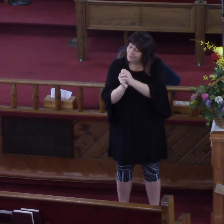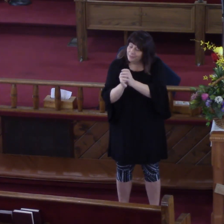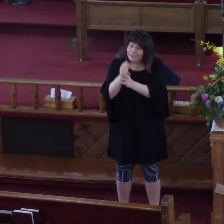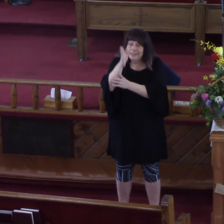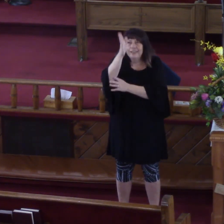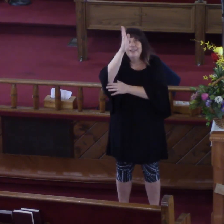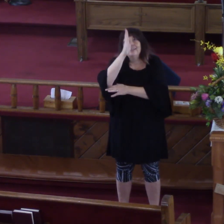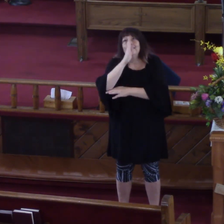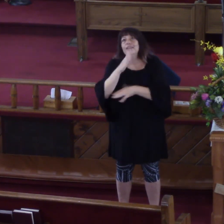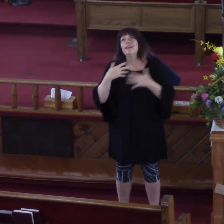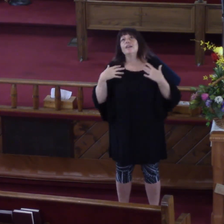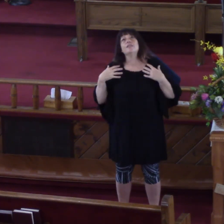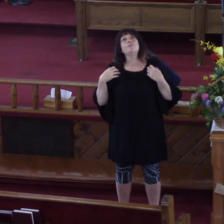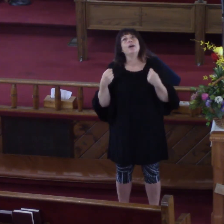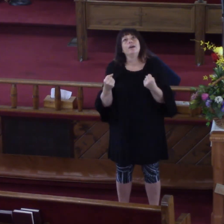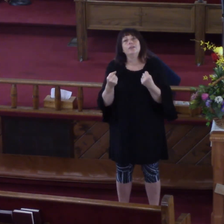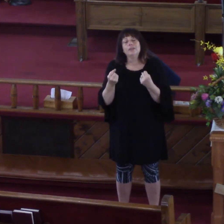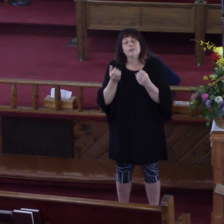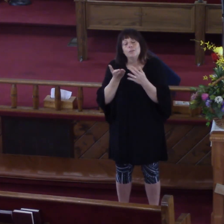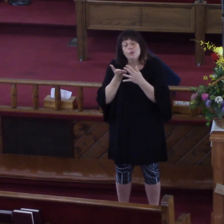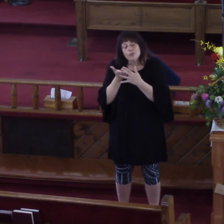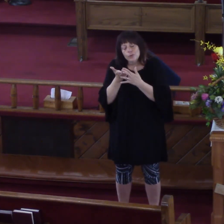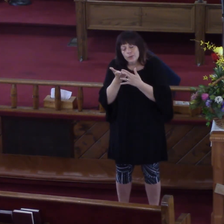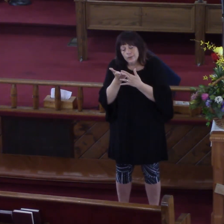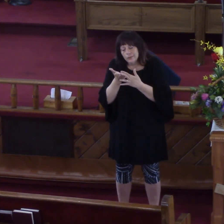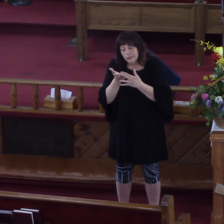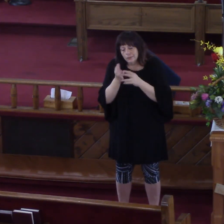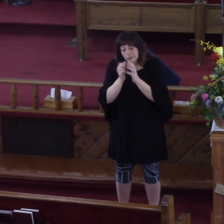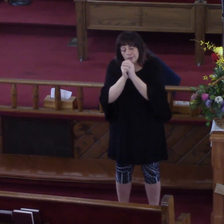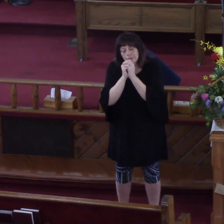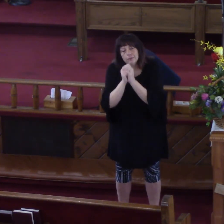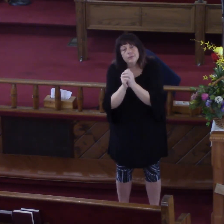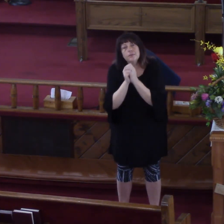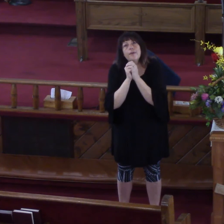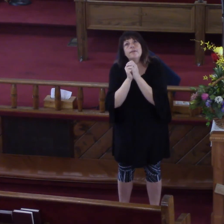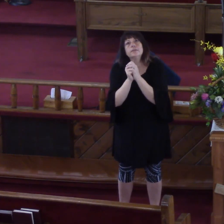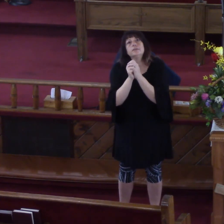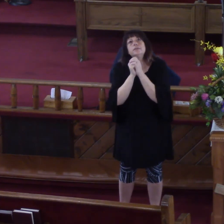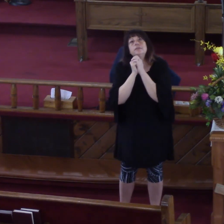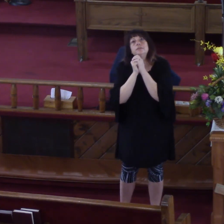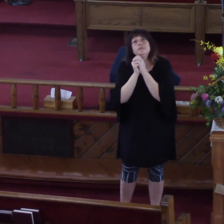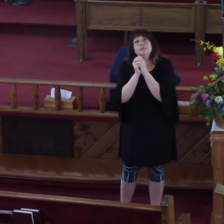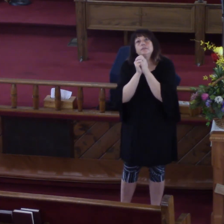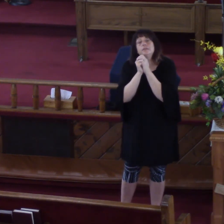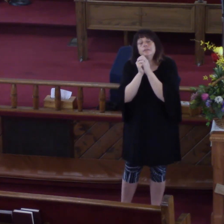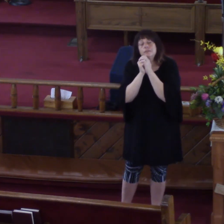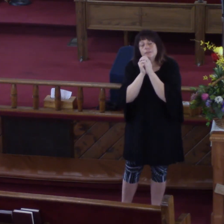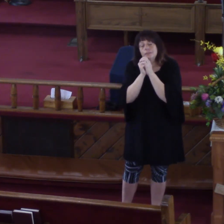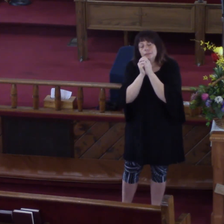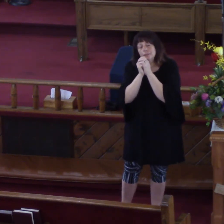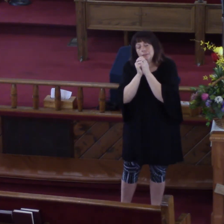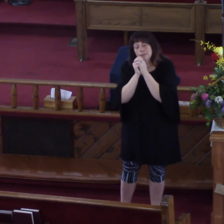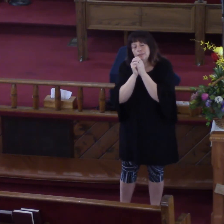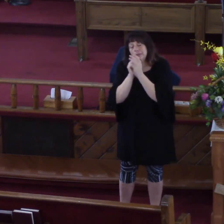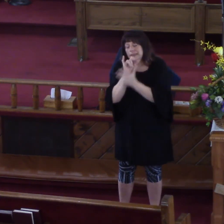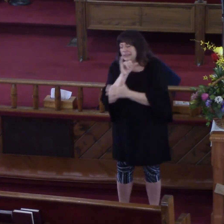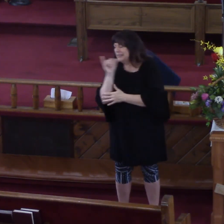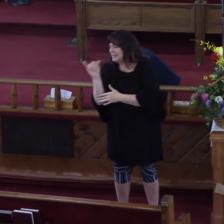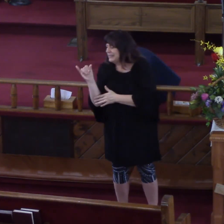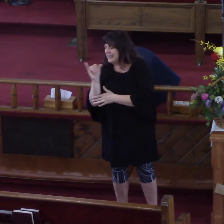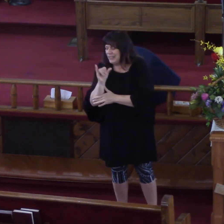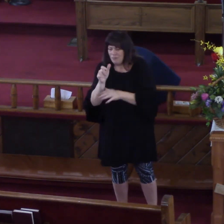through. And prayer is just as big as